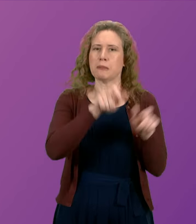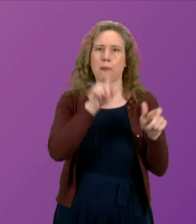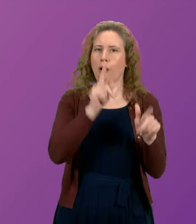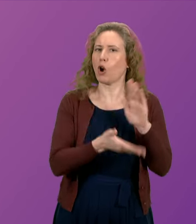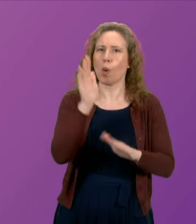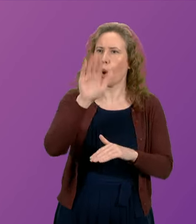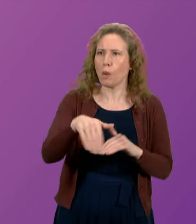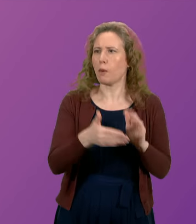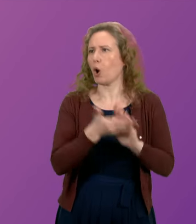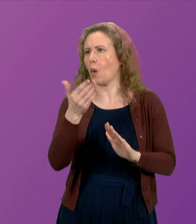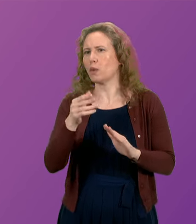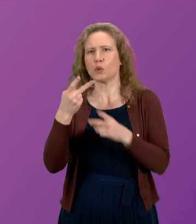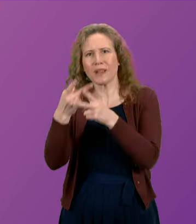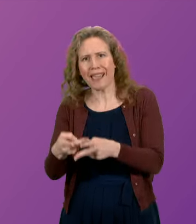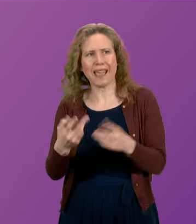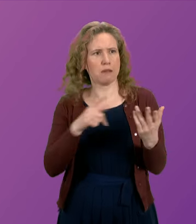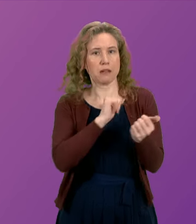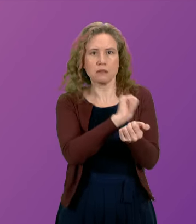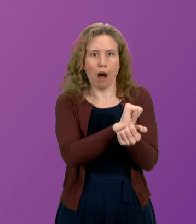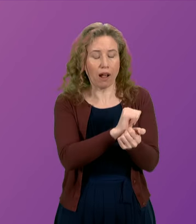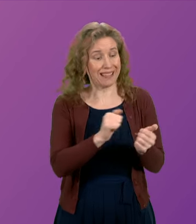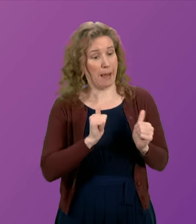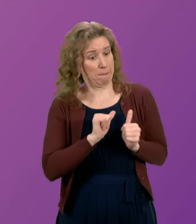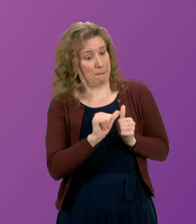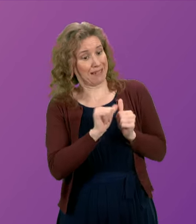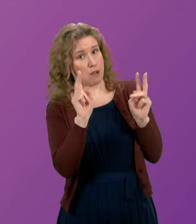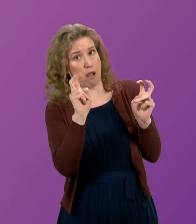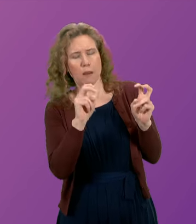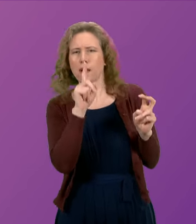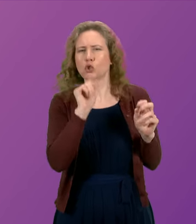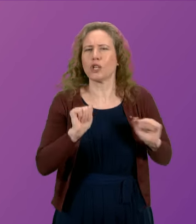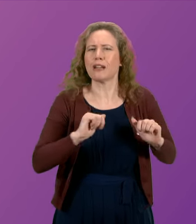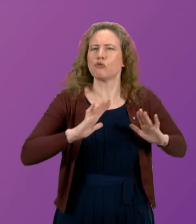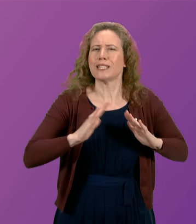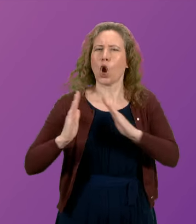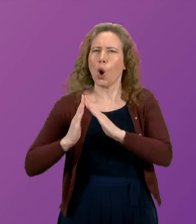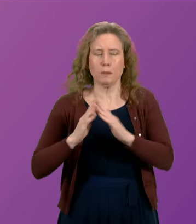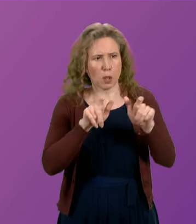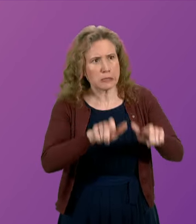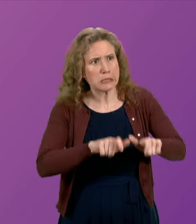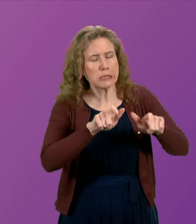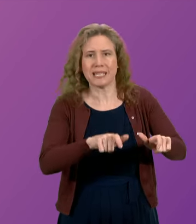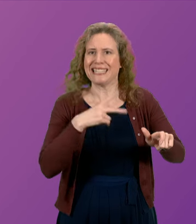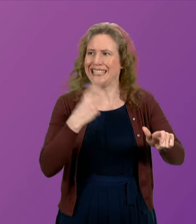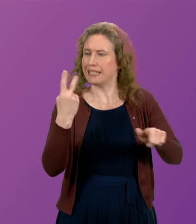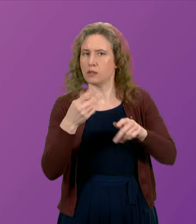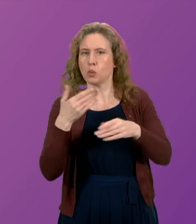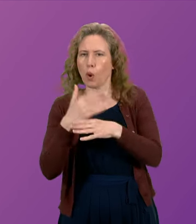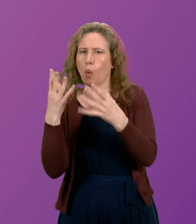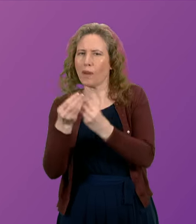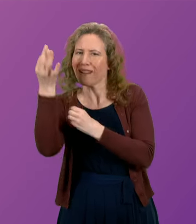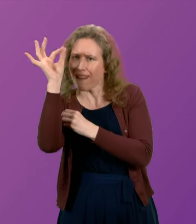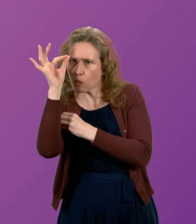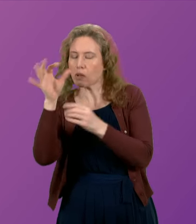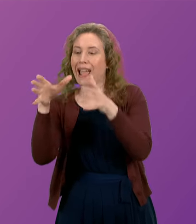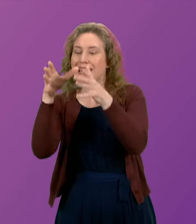that's the explanation of the problem. And the solution to it is what I said in my first answer, which is to work with our local authorities